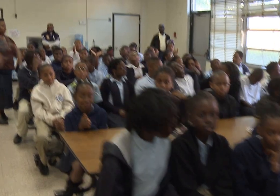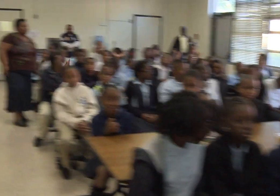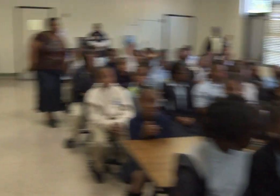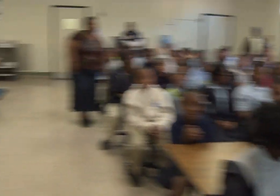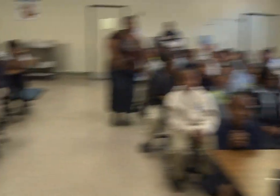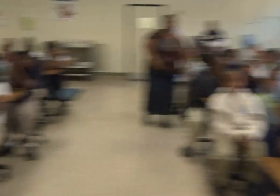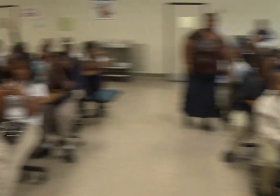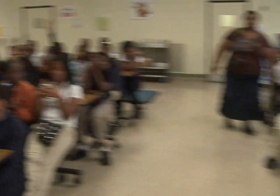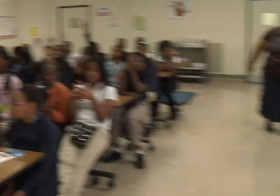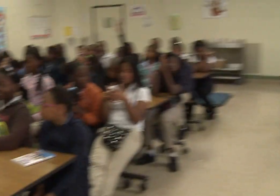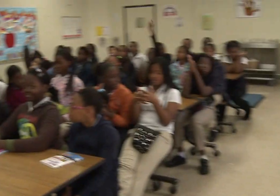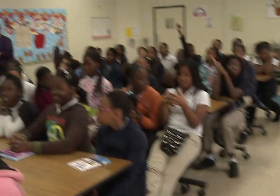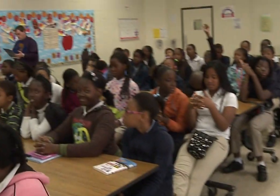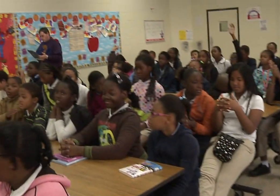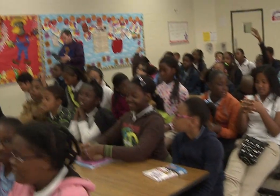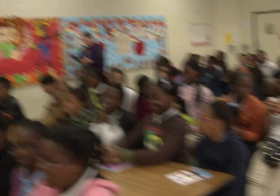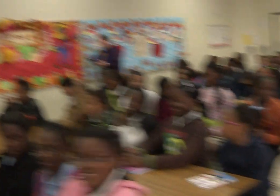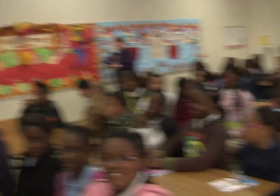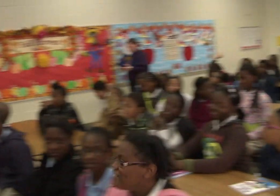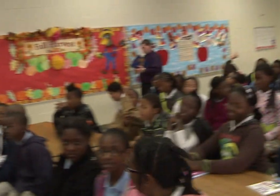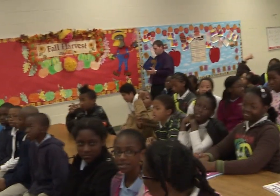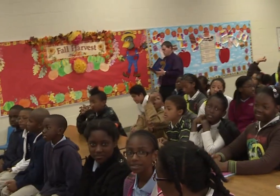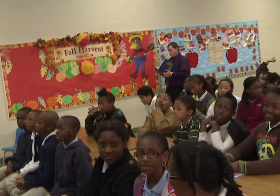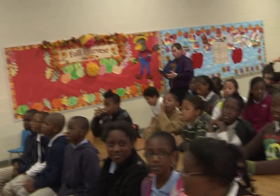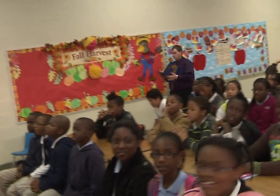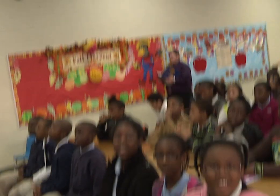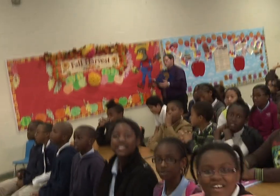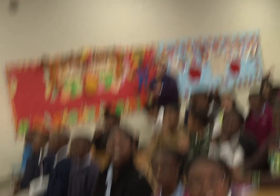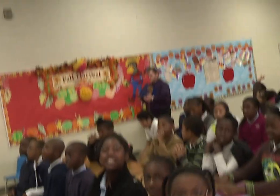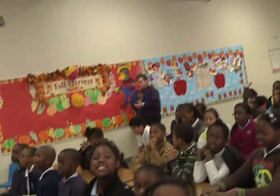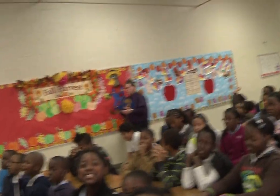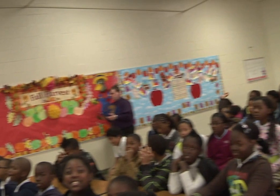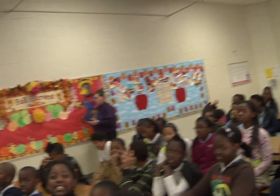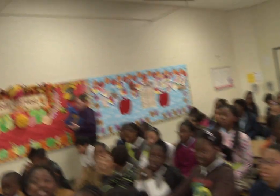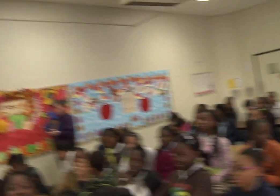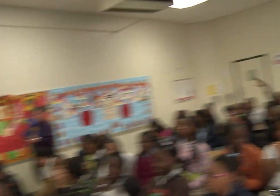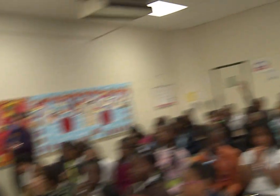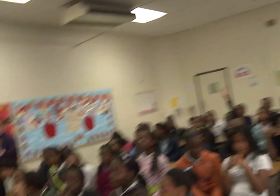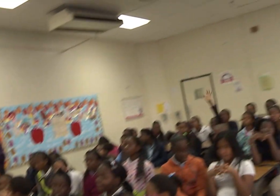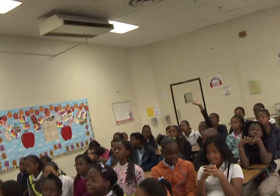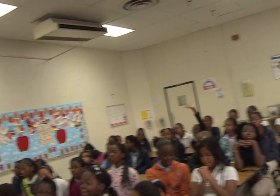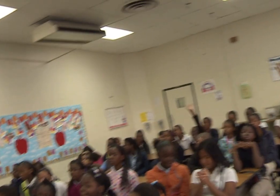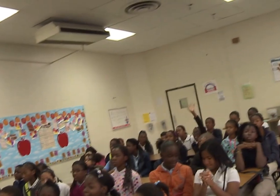We have time for about three questions, okay? Three questions, and then we're going to pay it back to play.